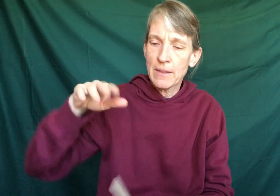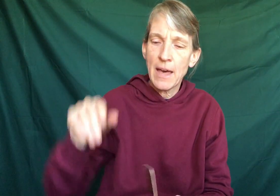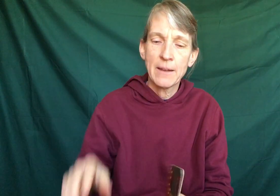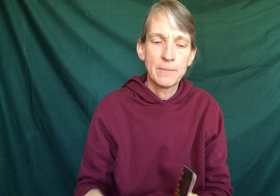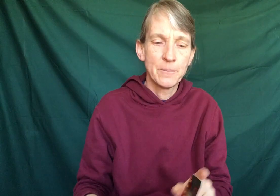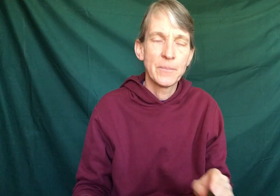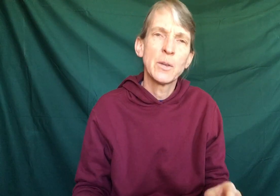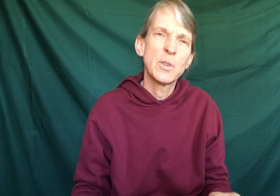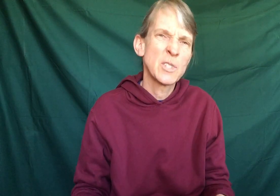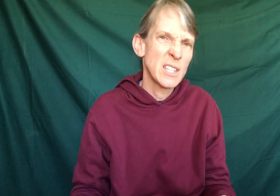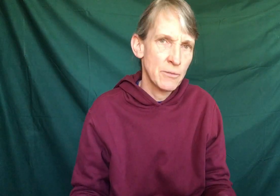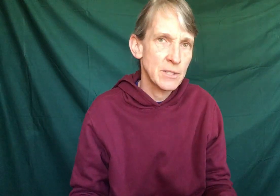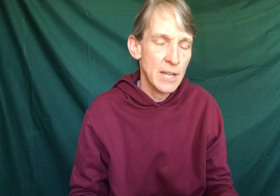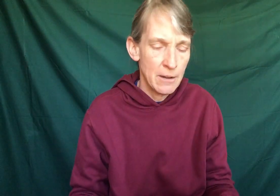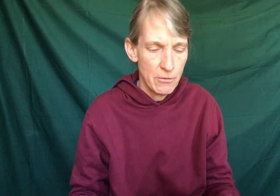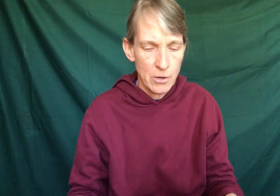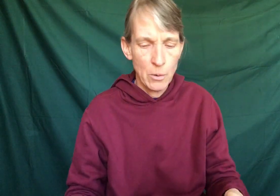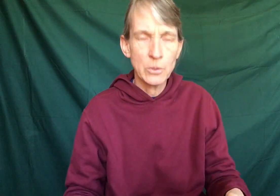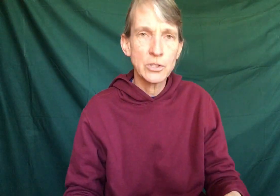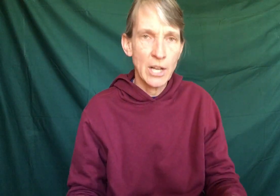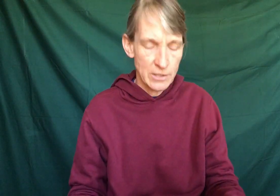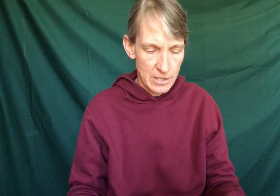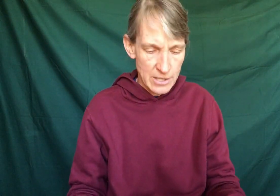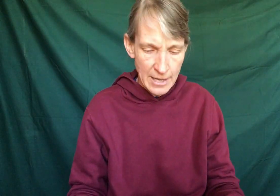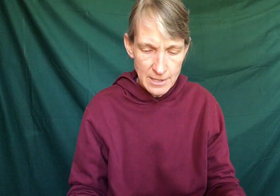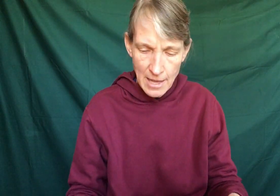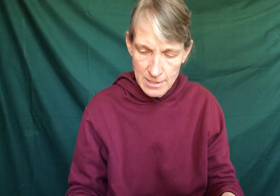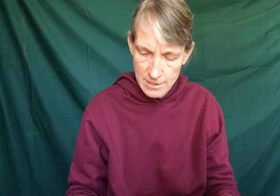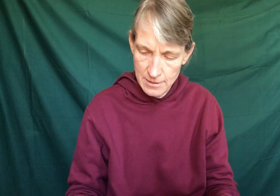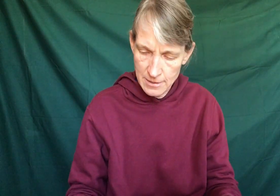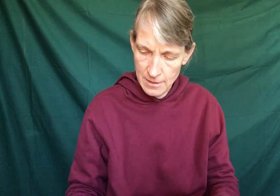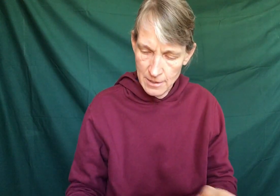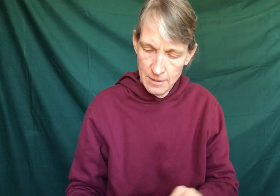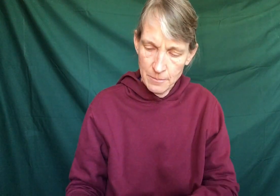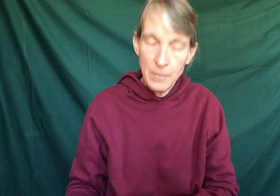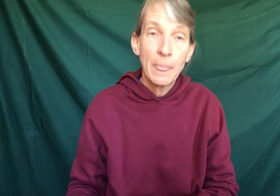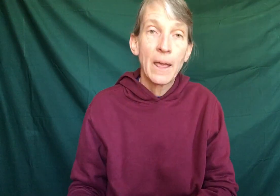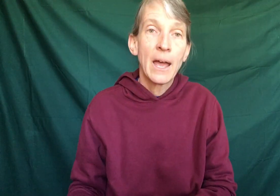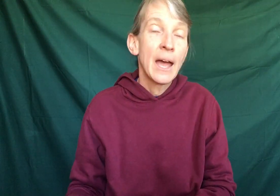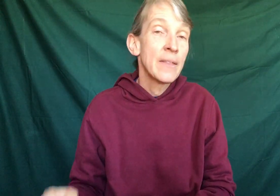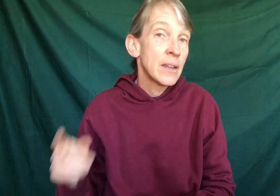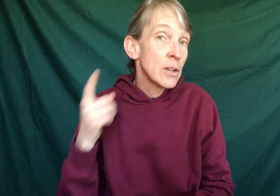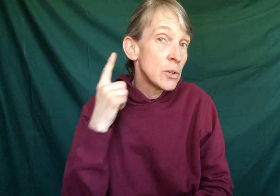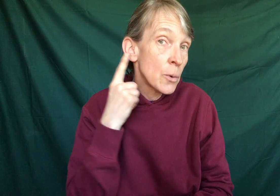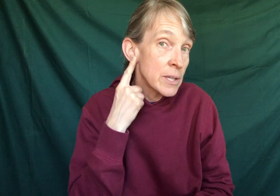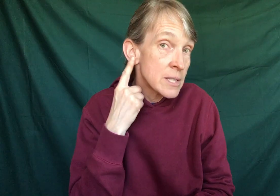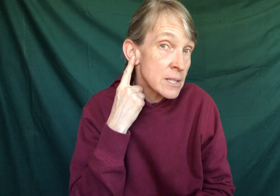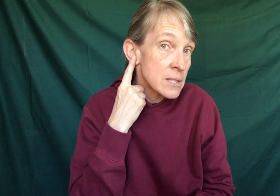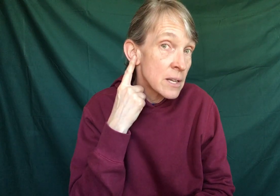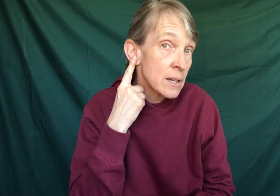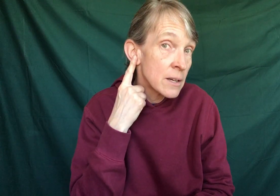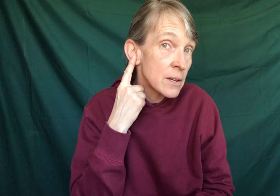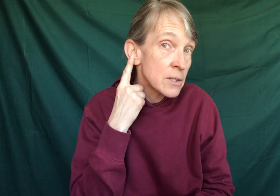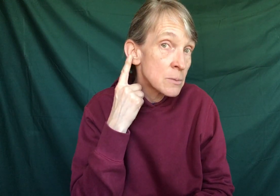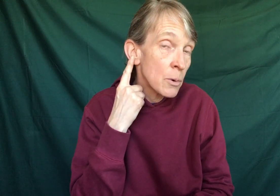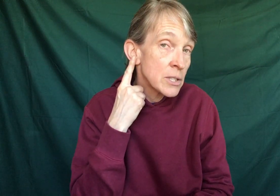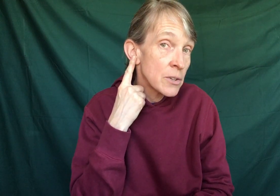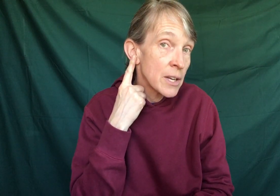like that. You would use a different sign for an older child in a science class. And then noises, you just point to your